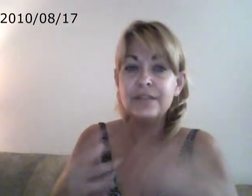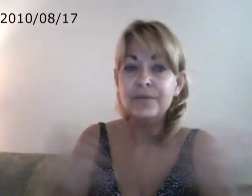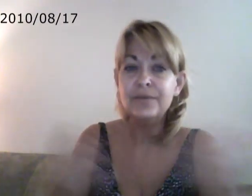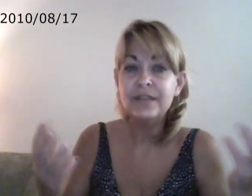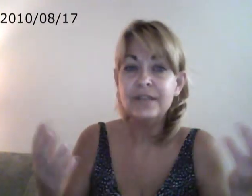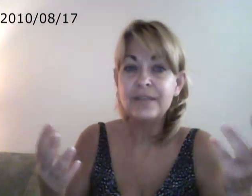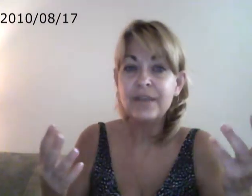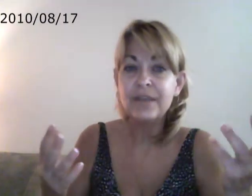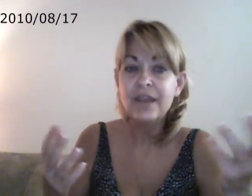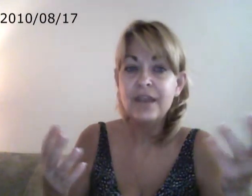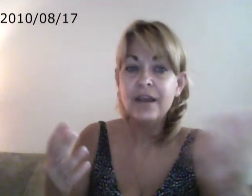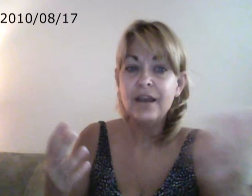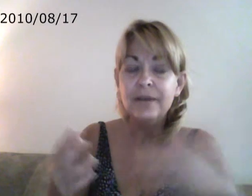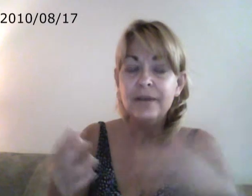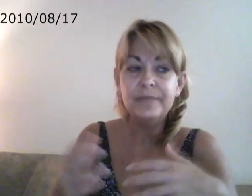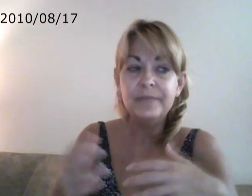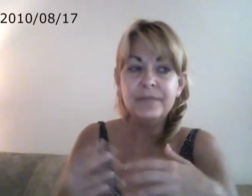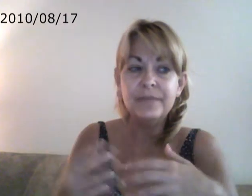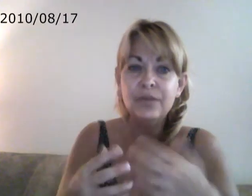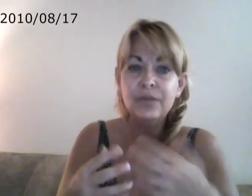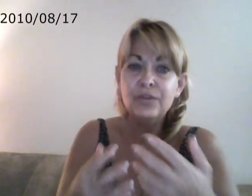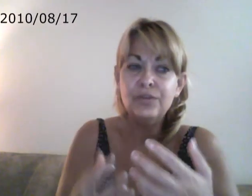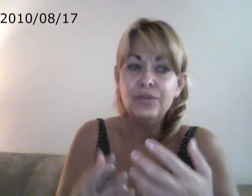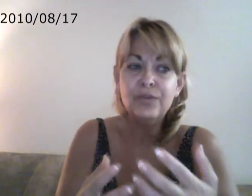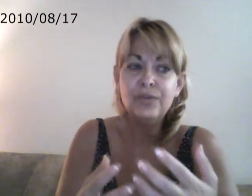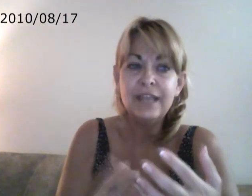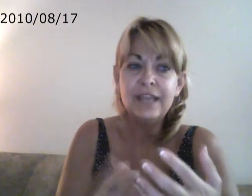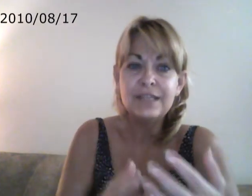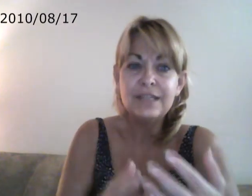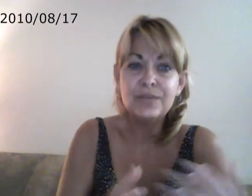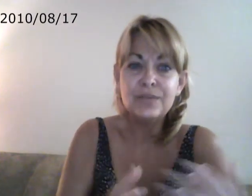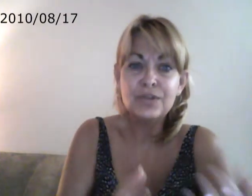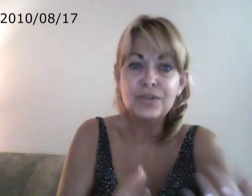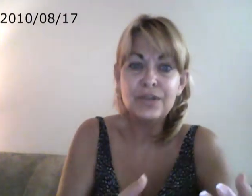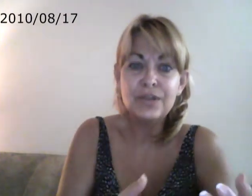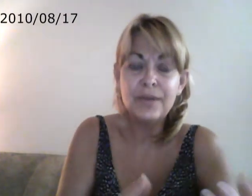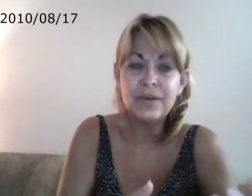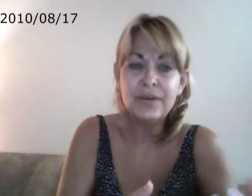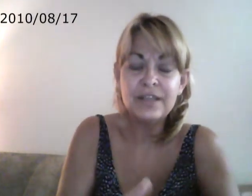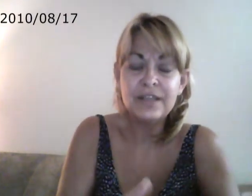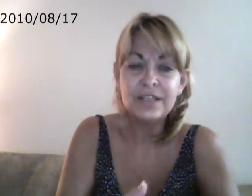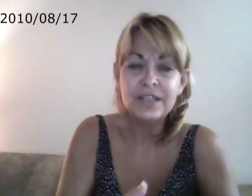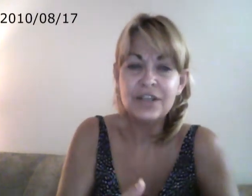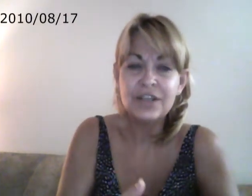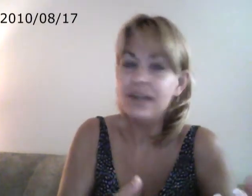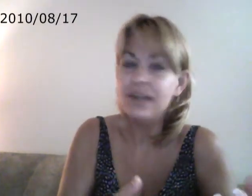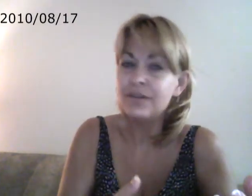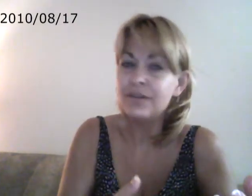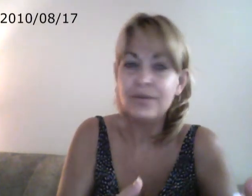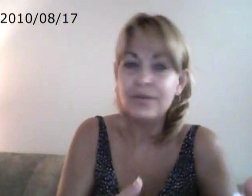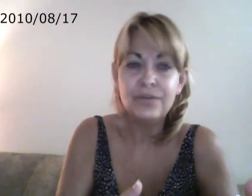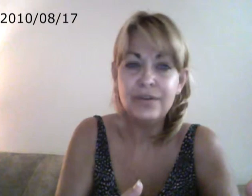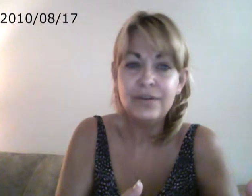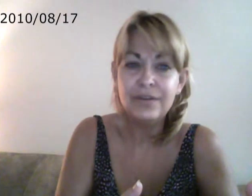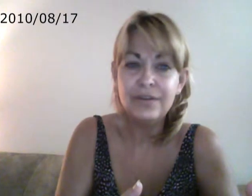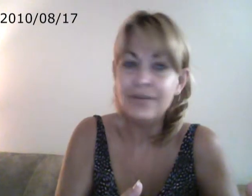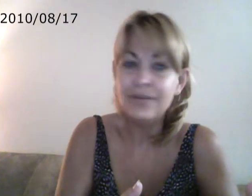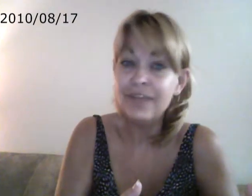beauty in something. You know, you can't see what's good about an autistic child. So your thing